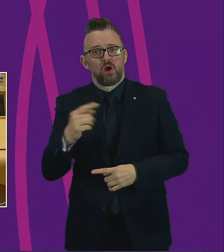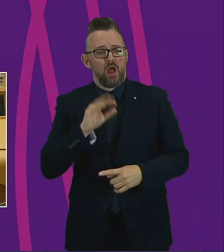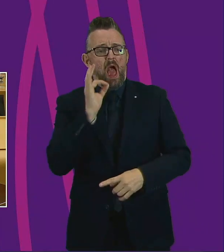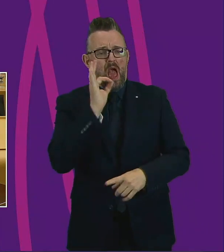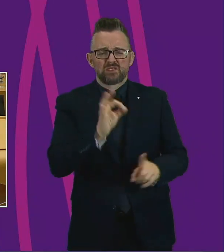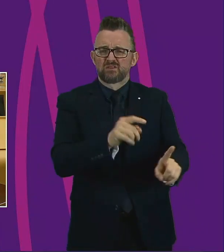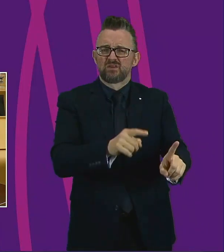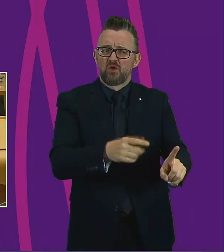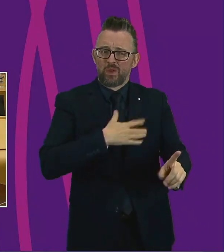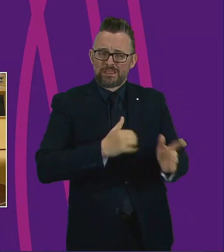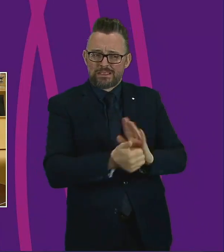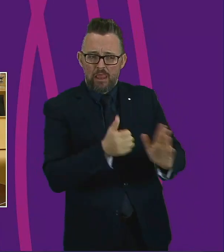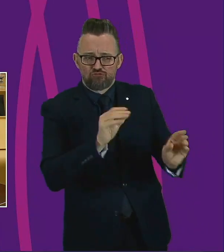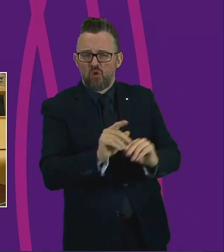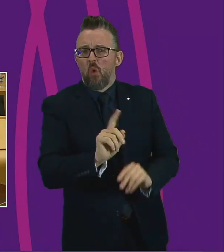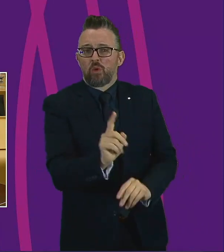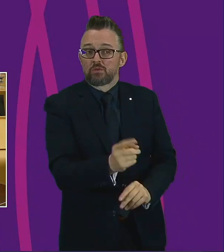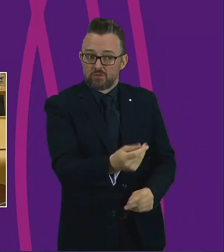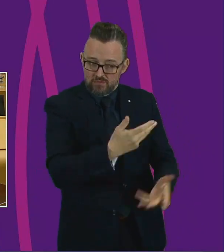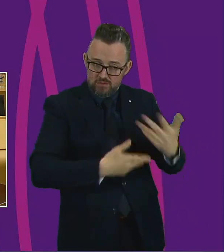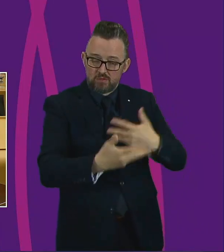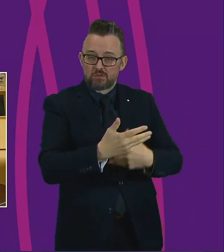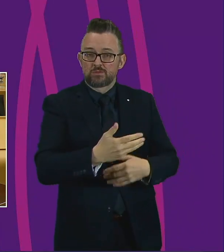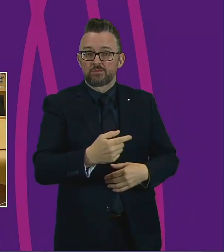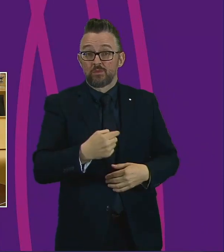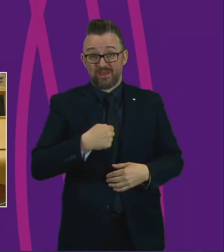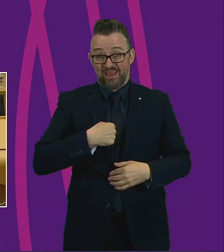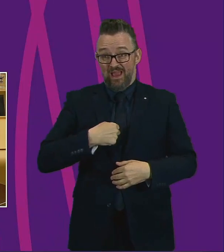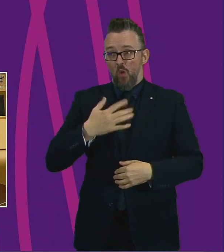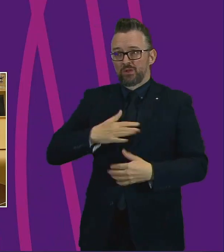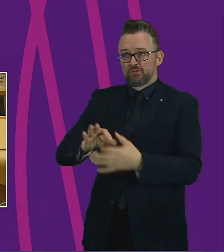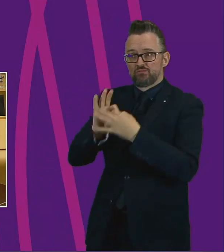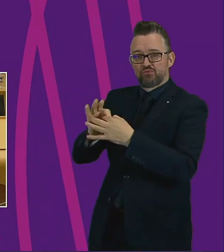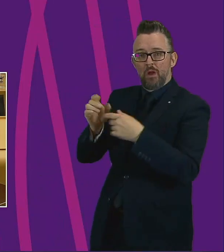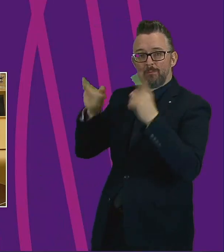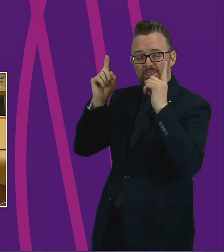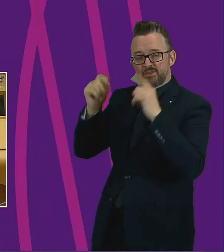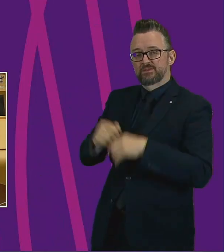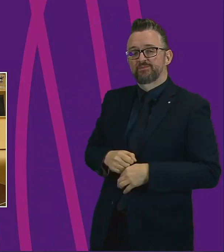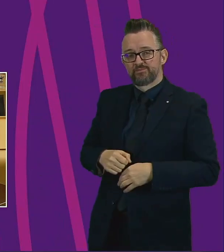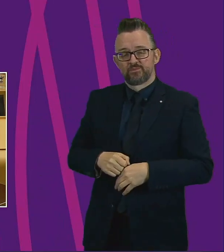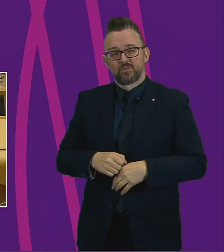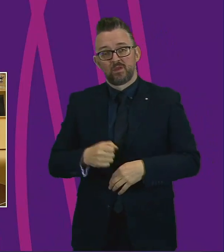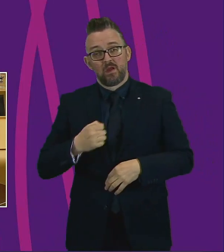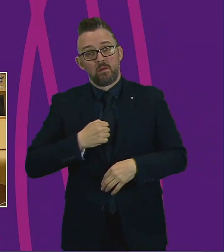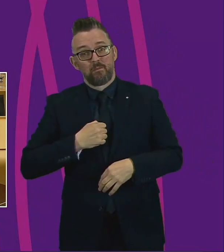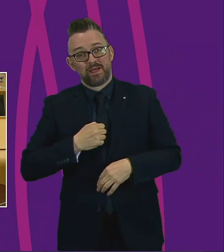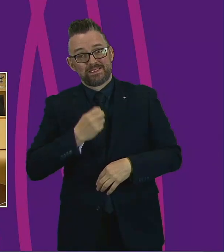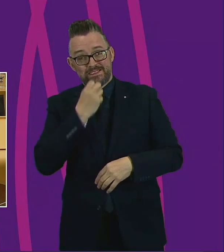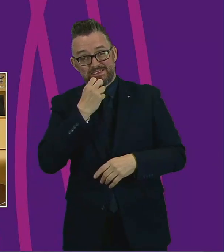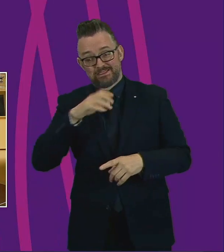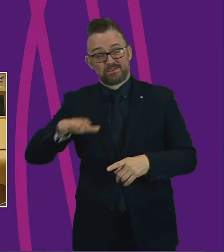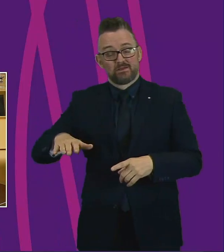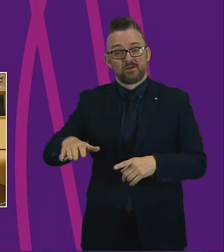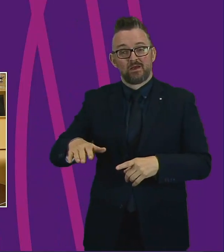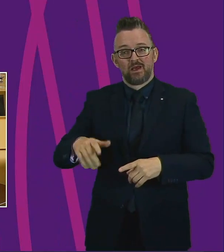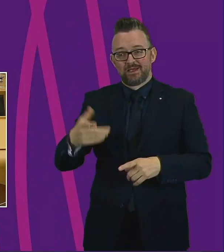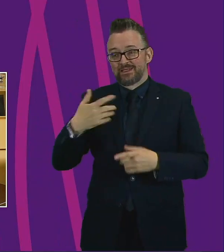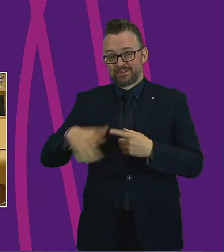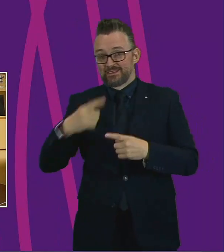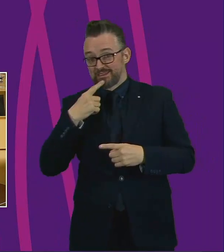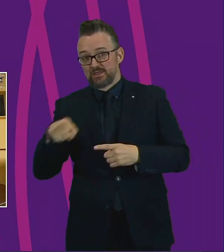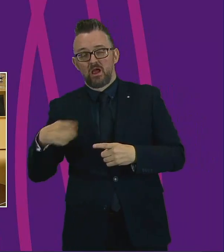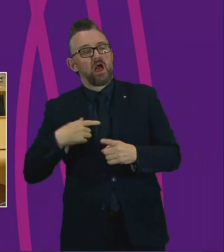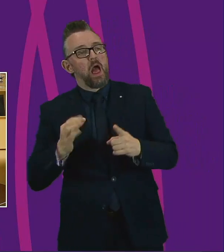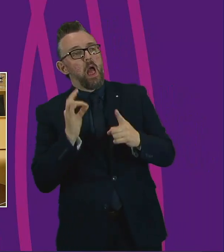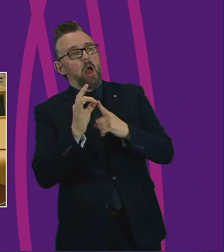terms of skill and training? I really want to engage with Ministers on this. My niece said that she was interviewed for a place on a course while she was